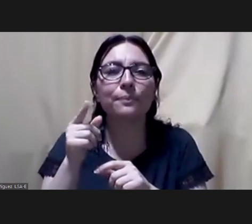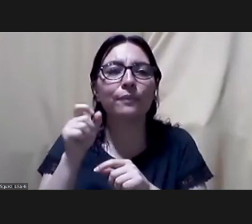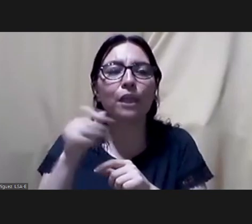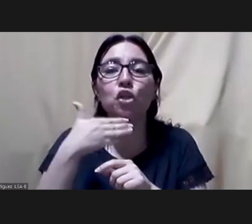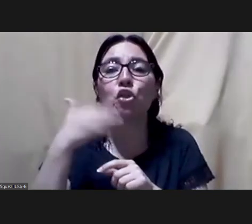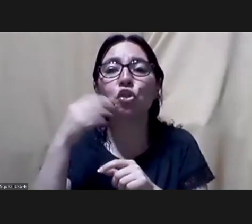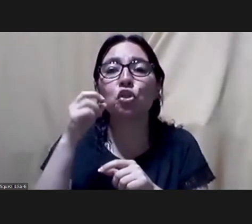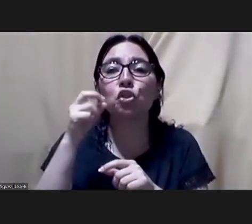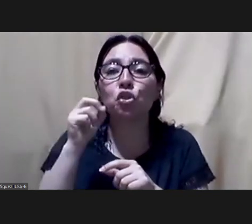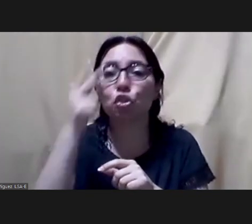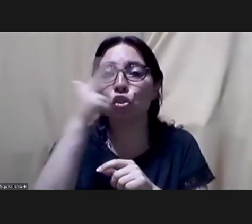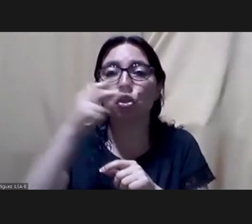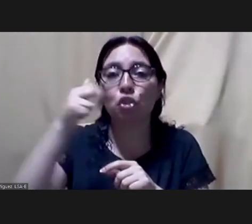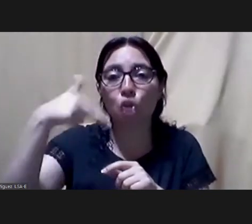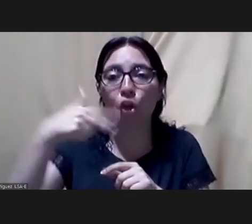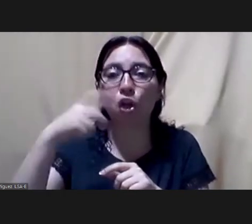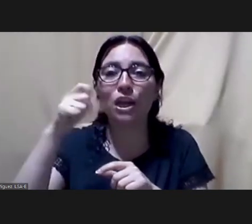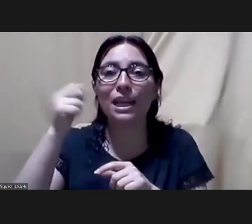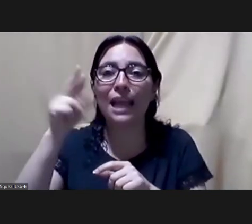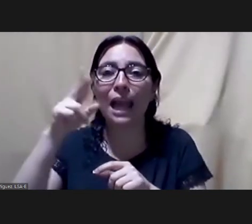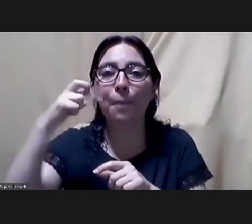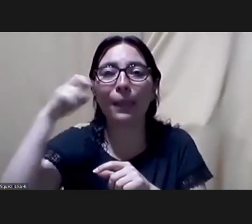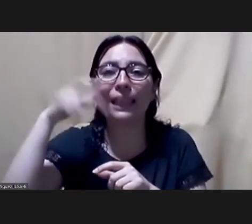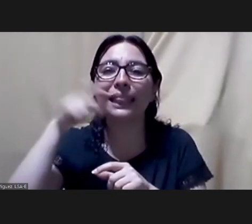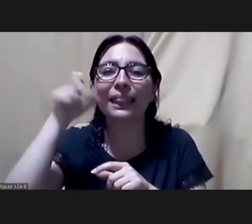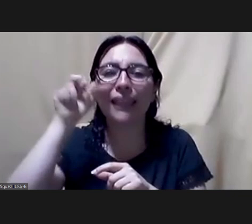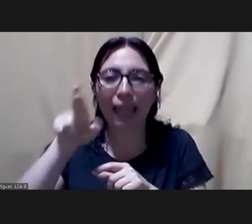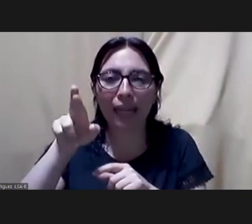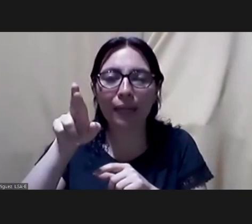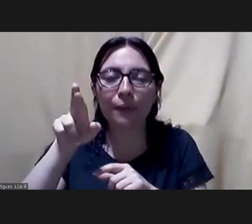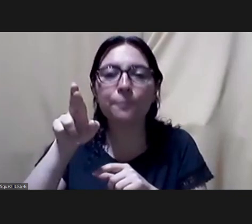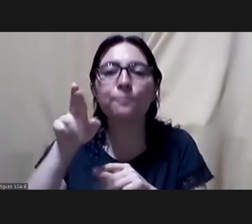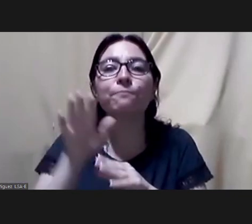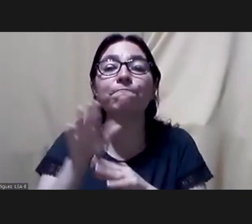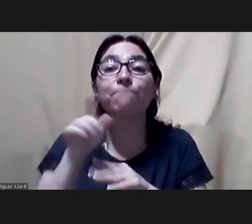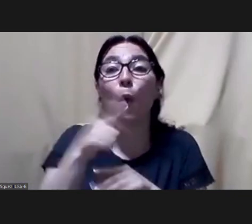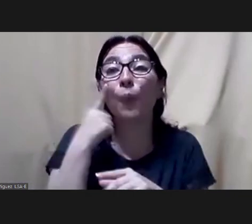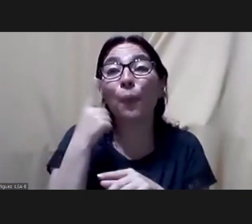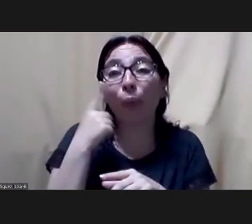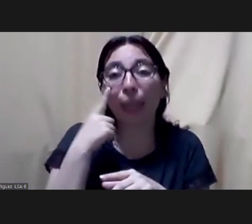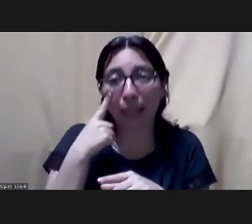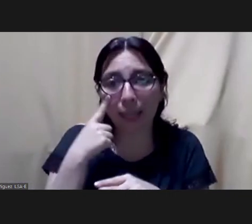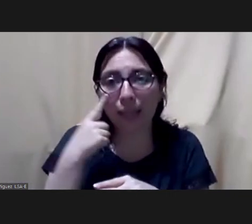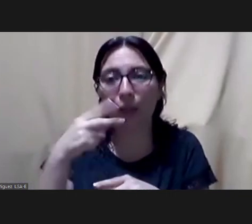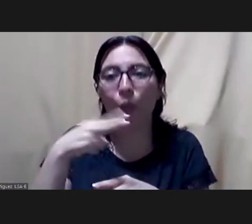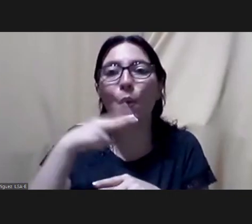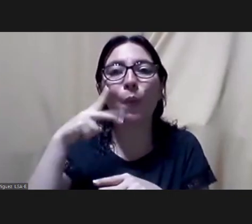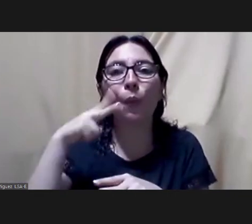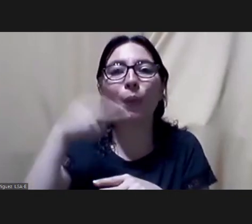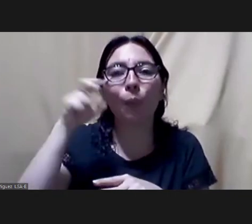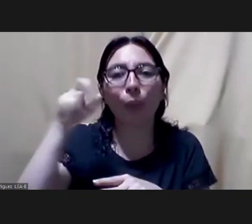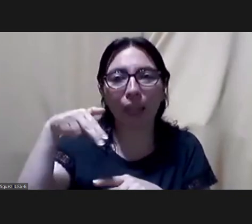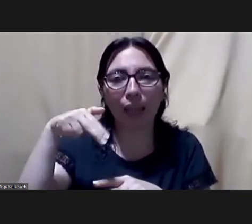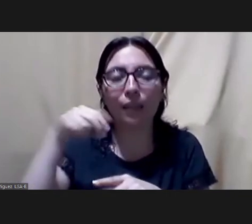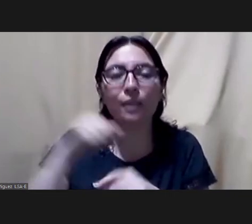will go back there's a film by john carpenter i believe in latin america it was called uh alive or sobre even well